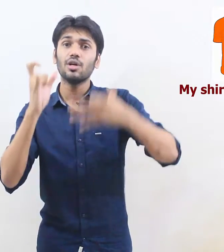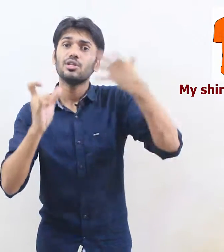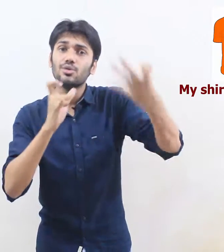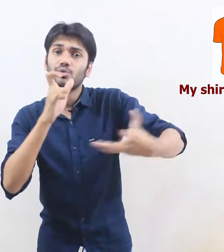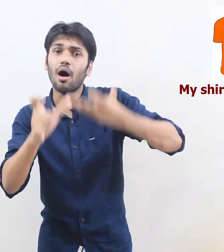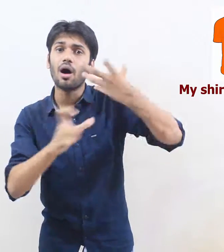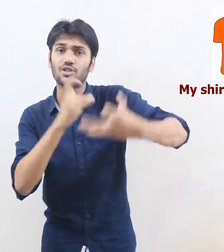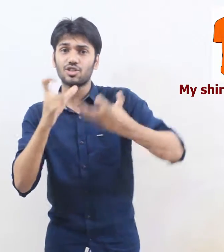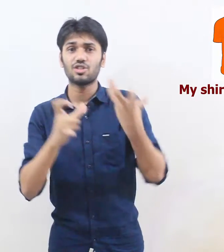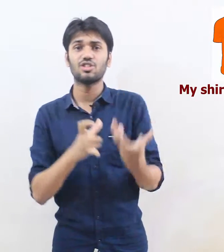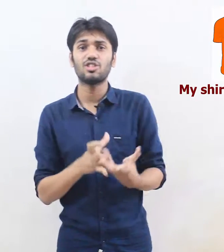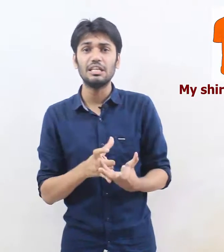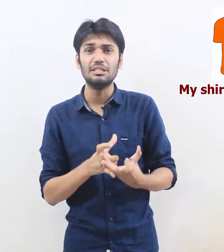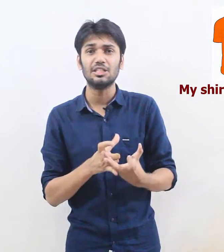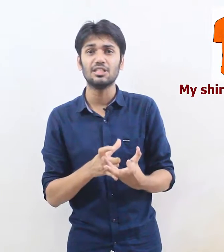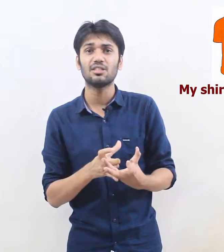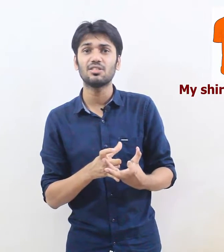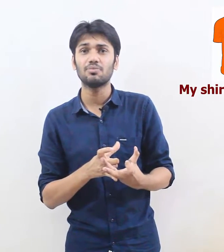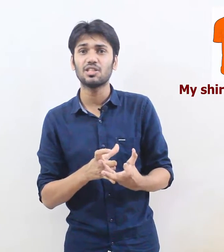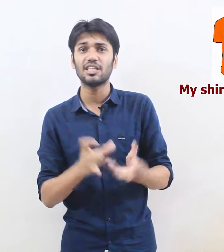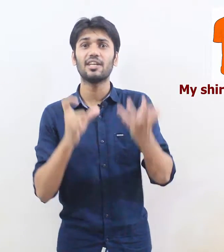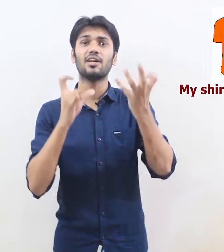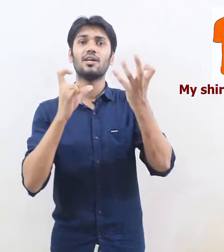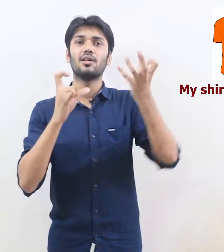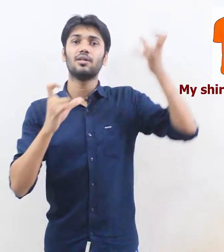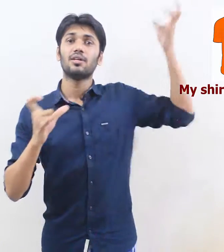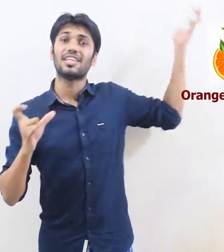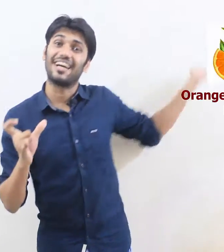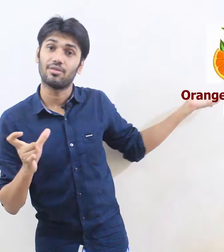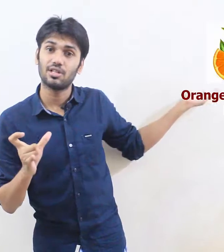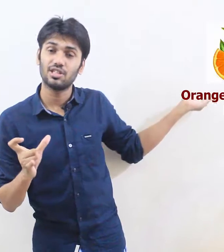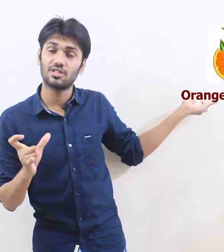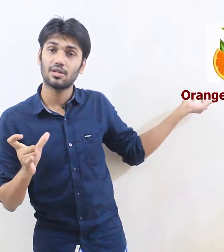you are just changing the subject here carrot carrot carrot